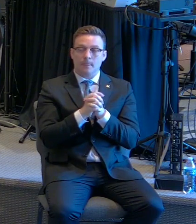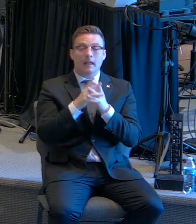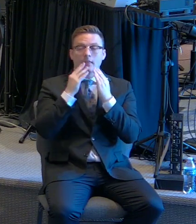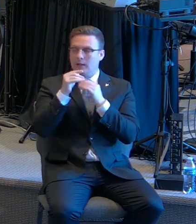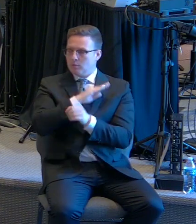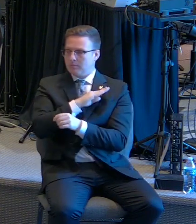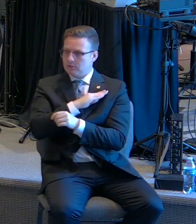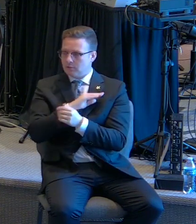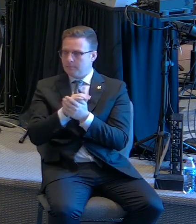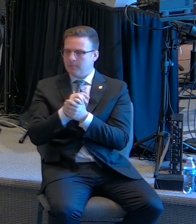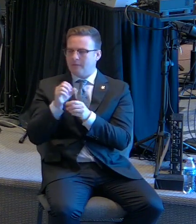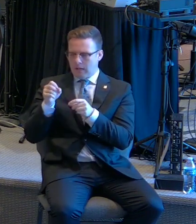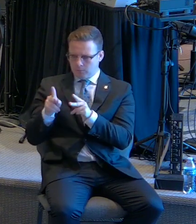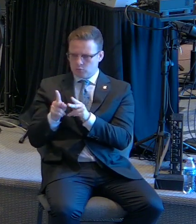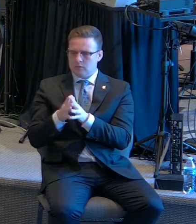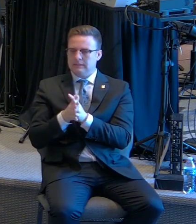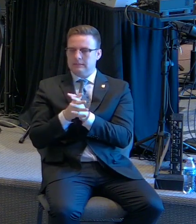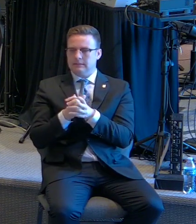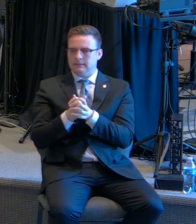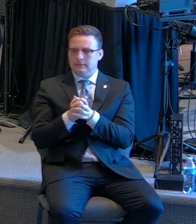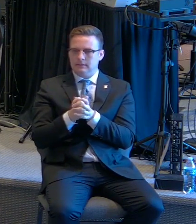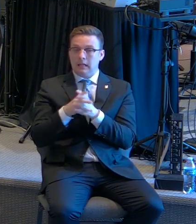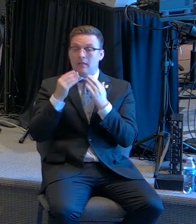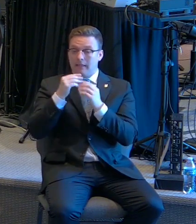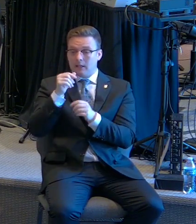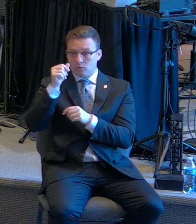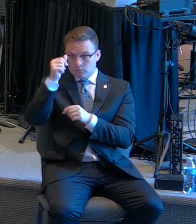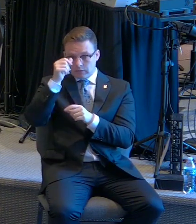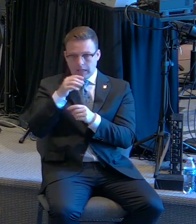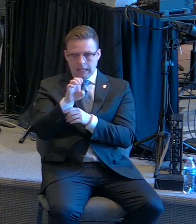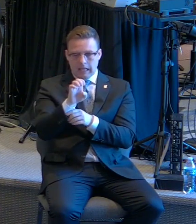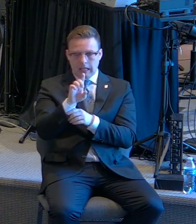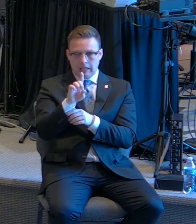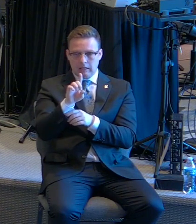Thank you, Bishop, for this opportunity. Thank you, elders.